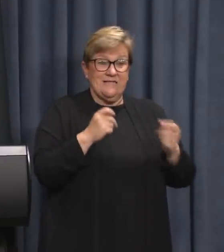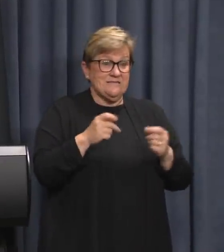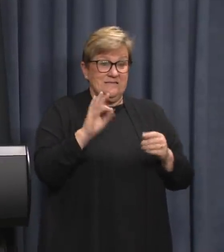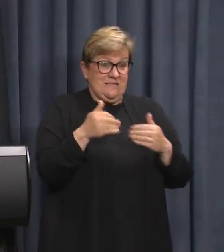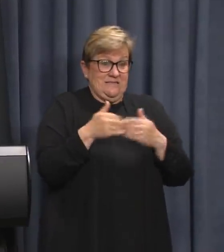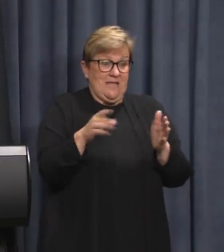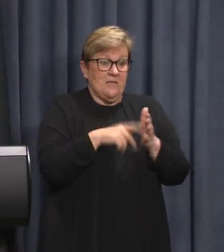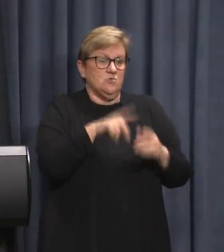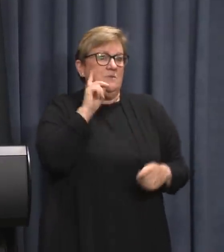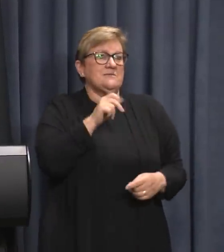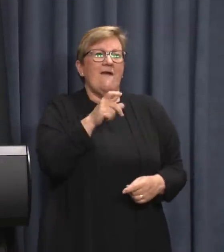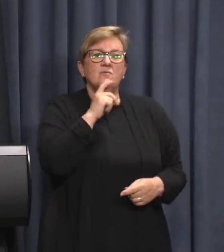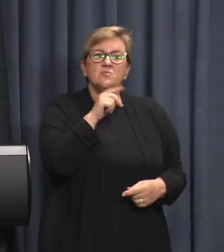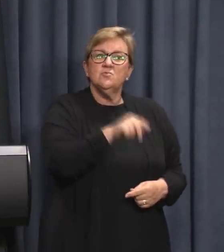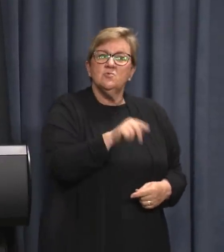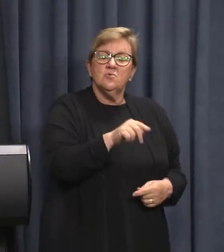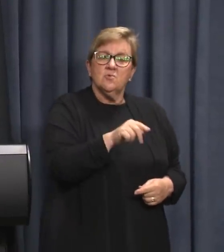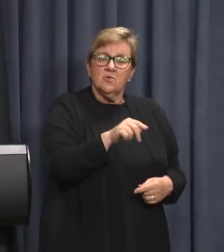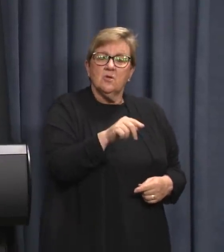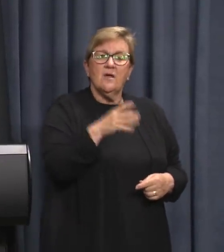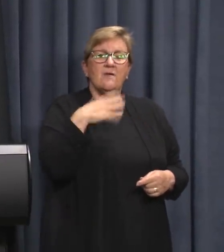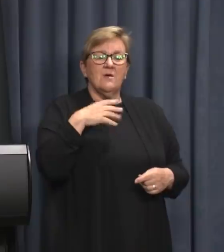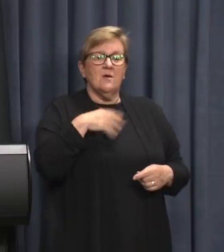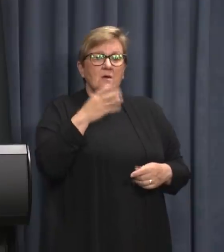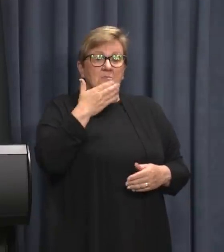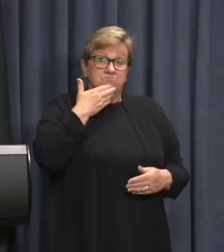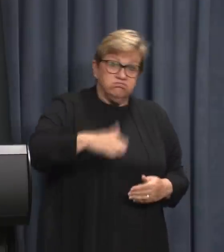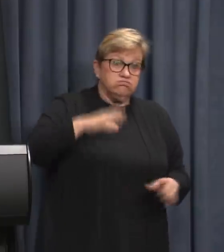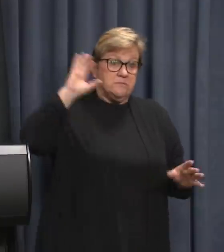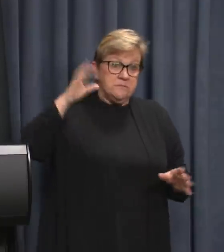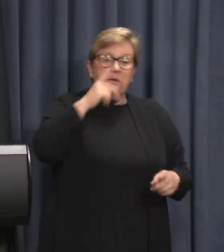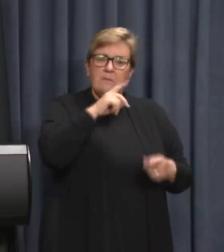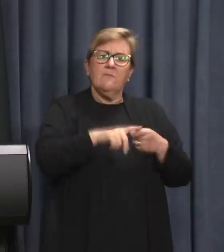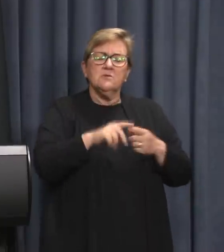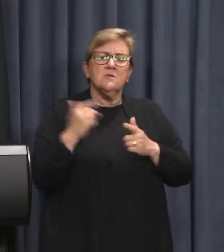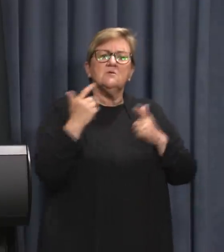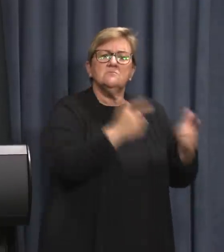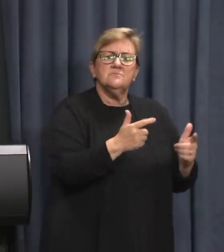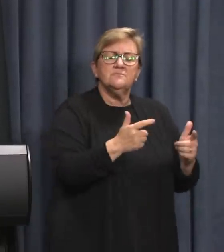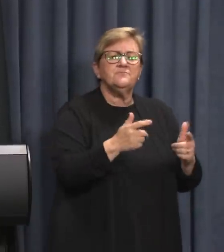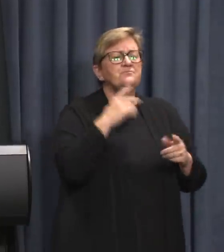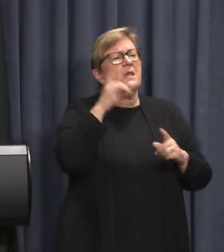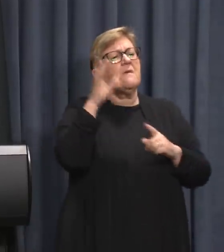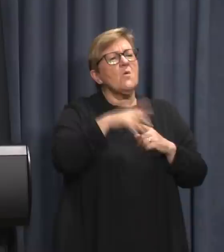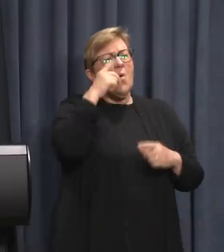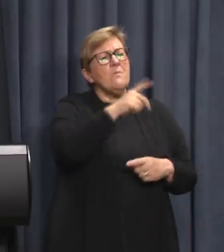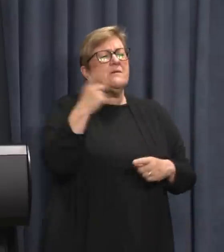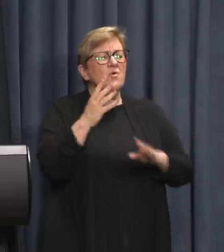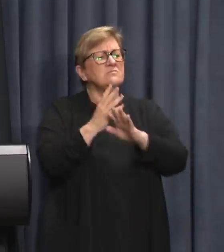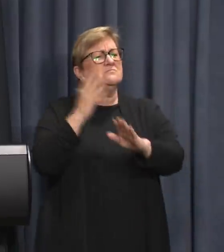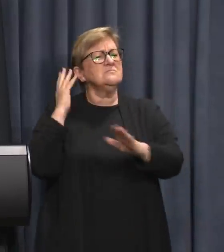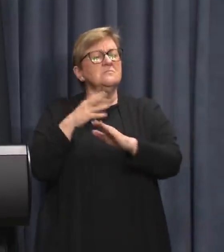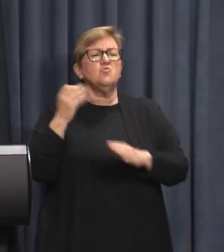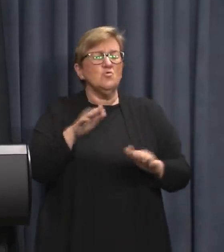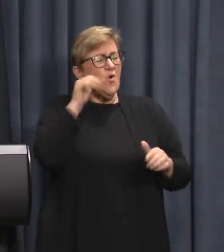up until the afternoon and especially given the extreme summer weather conditions. It's important people who are lining up are